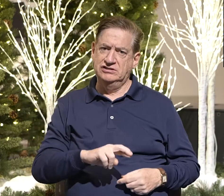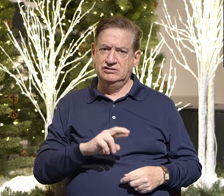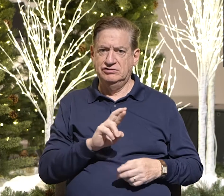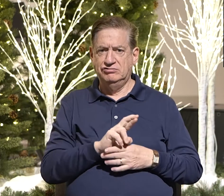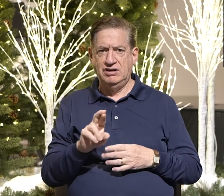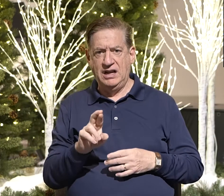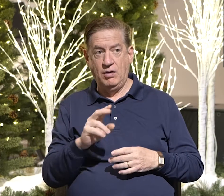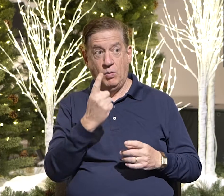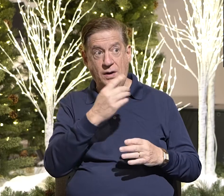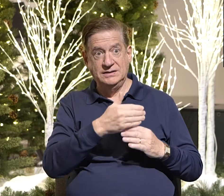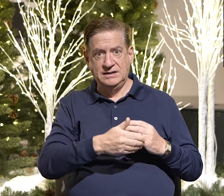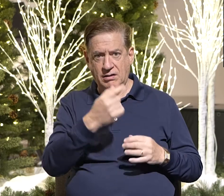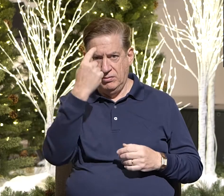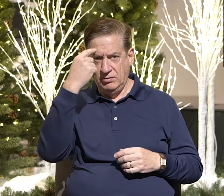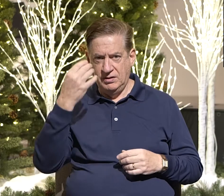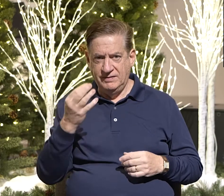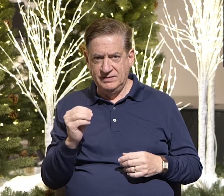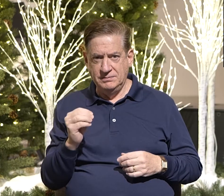on one side thought of him.